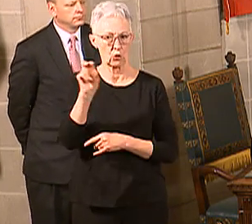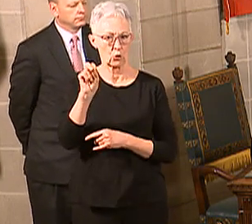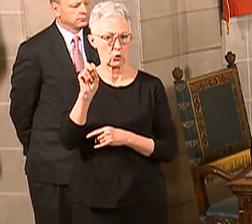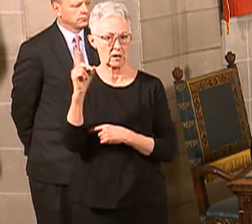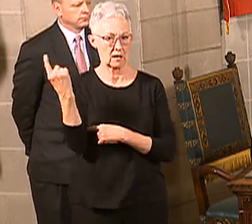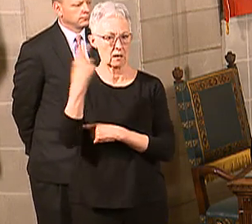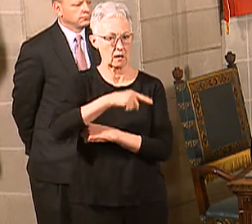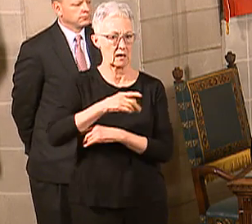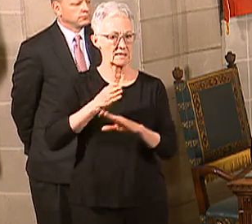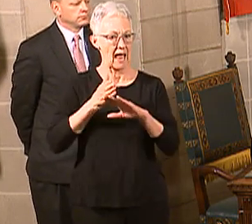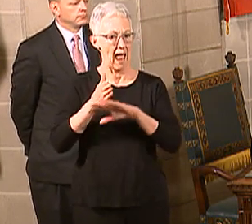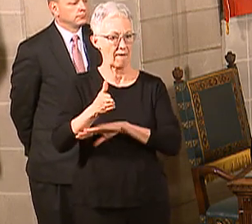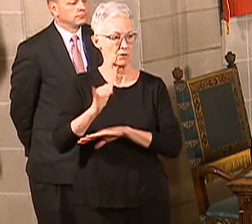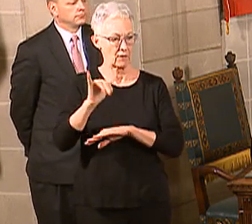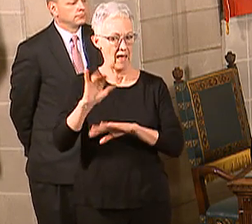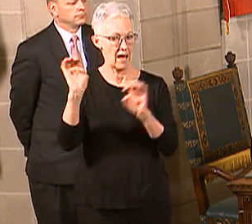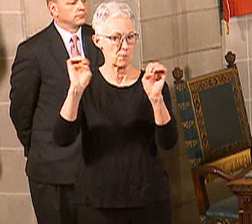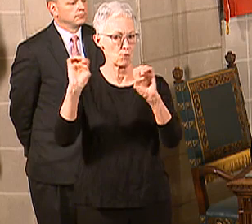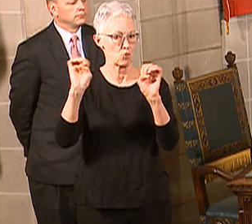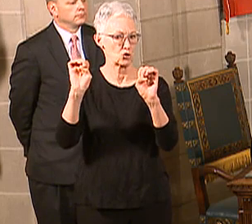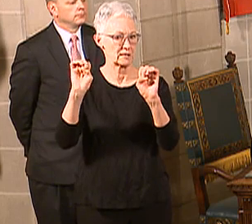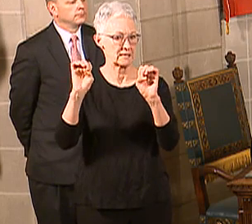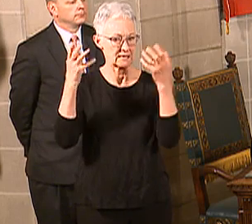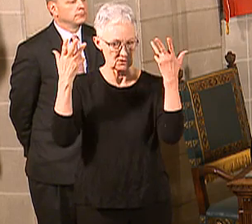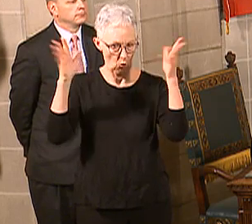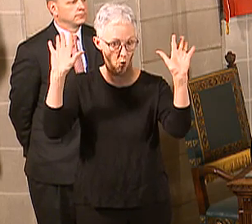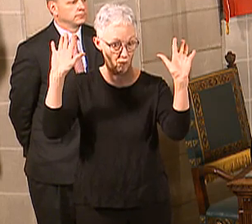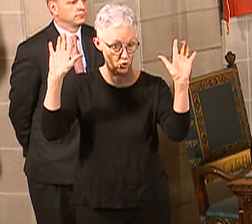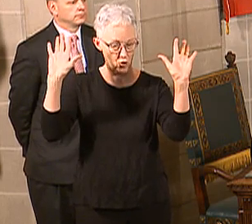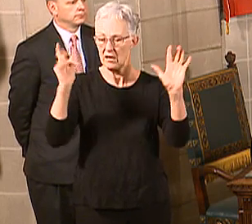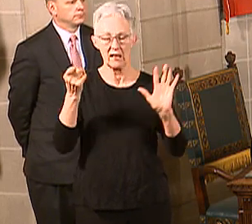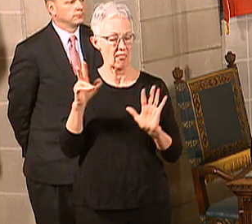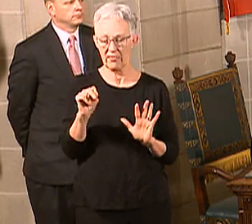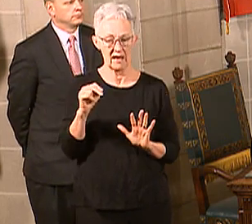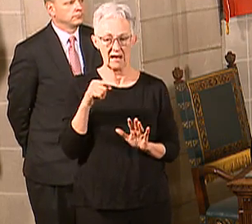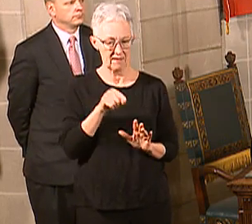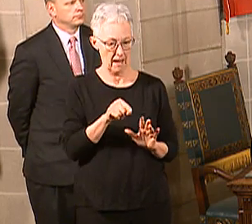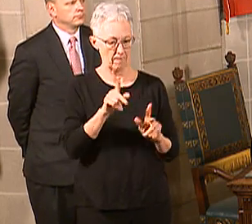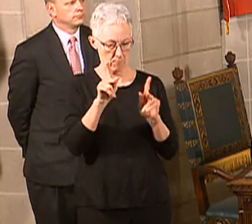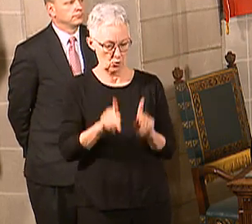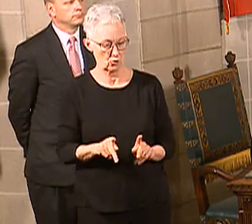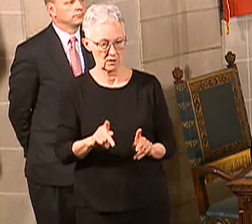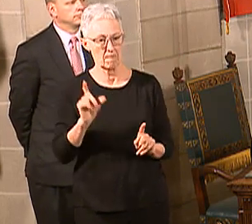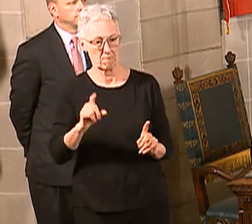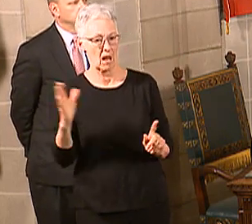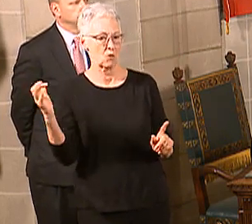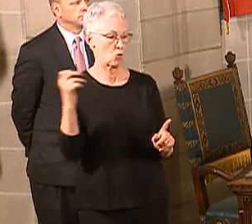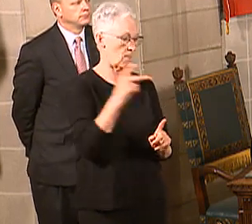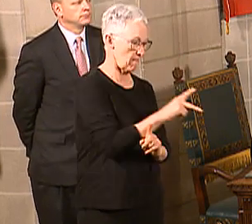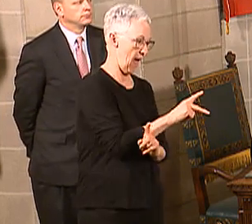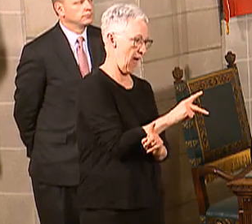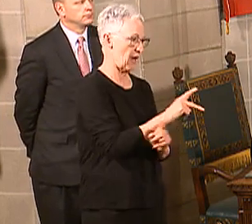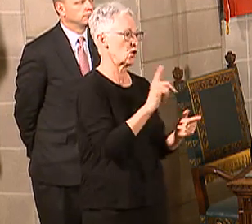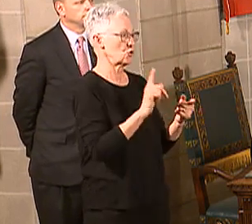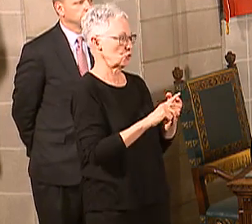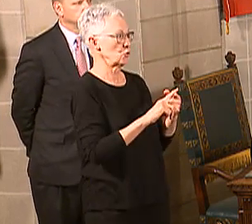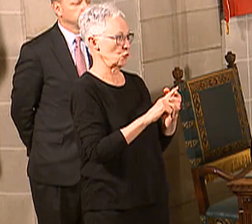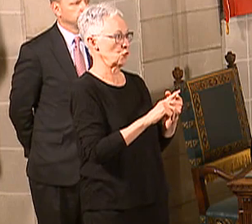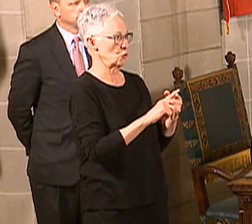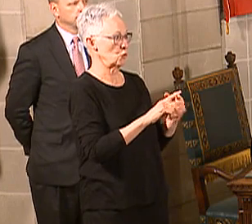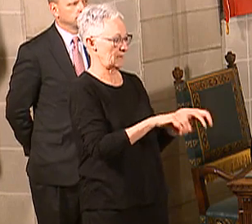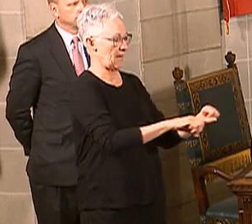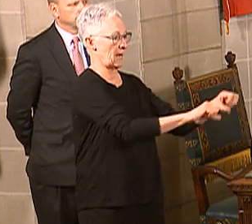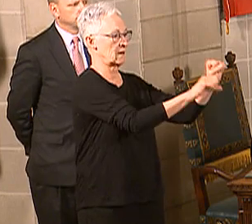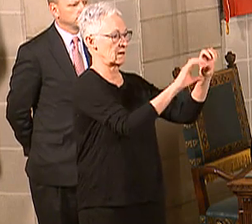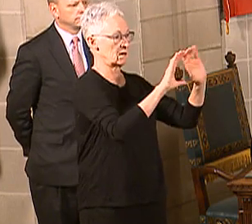a temporary thing that once the emergency is over and the executive order is expired, that person will have to go back to the same sort of requirements that they had before.